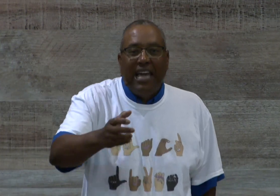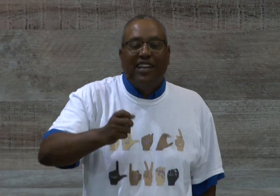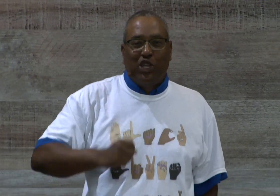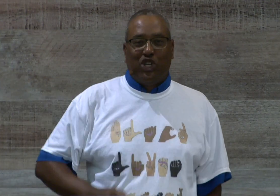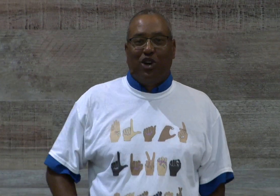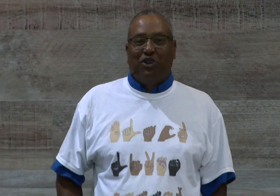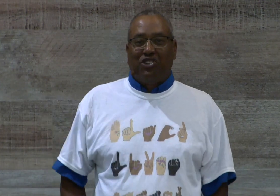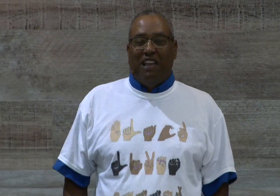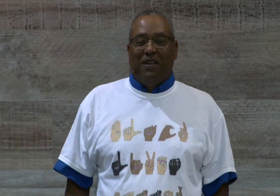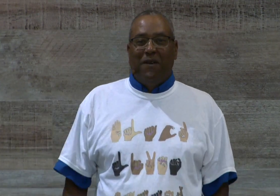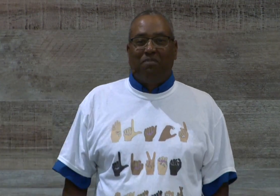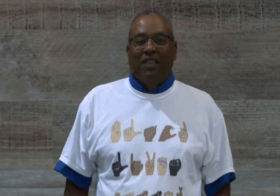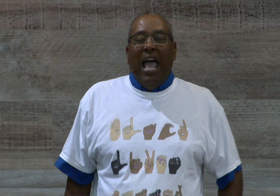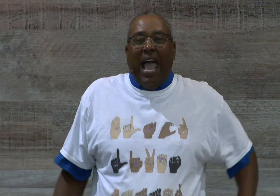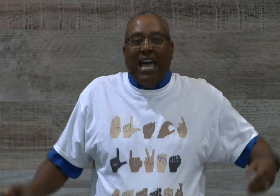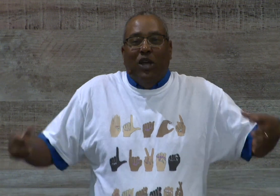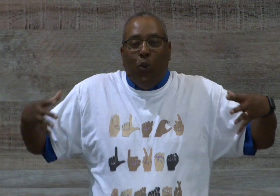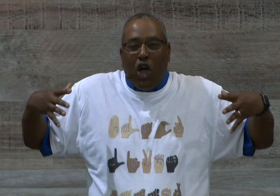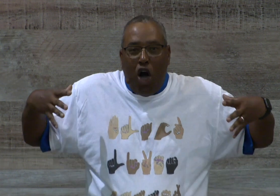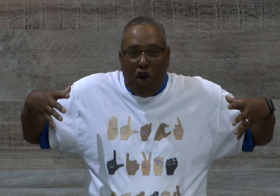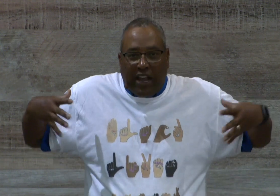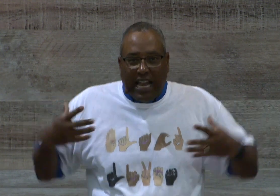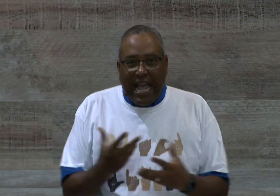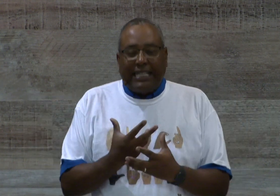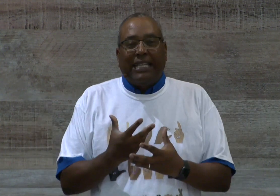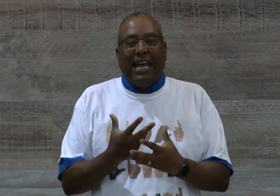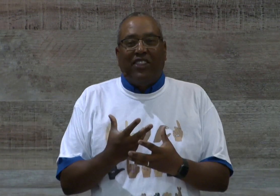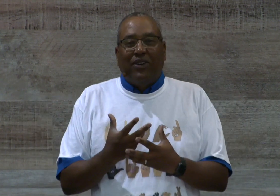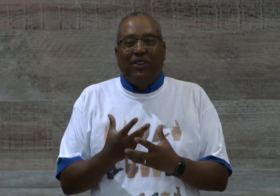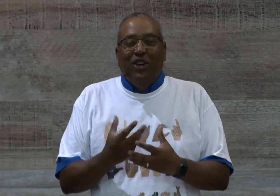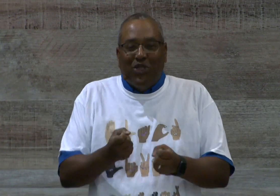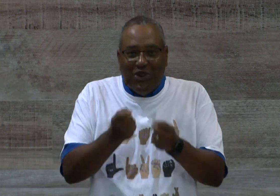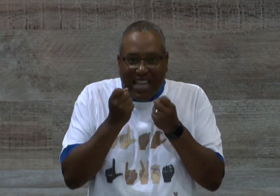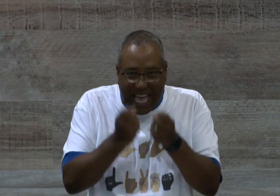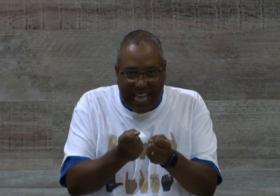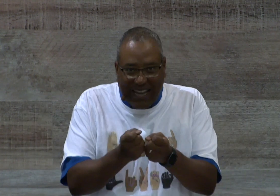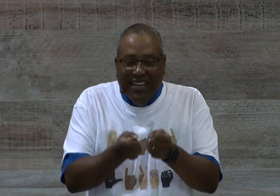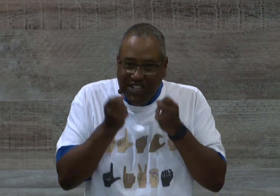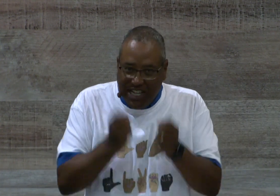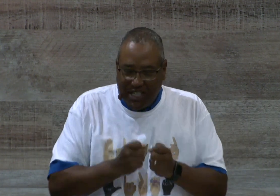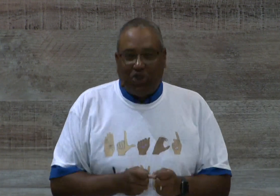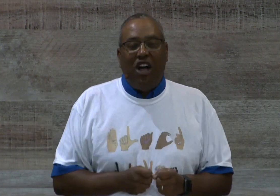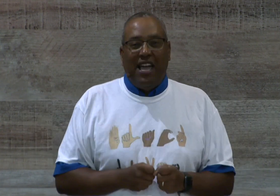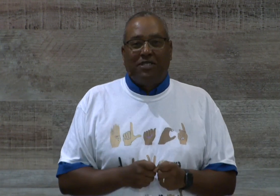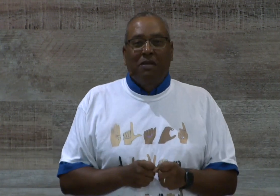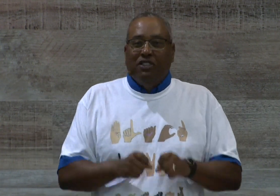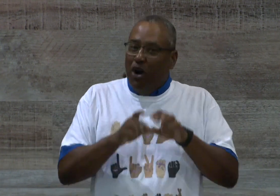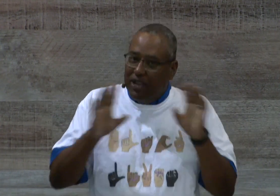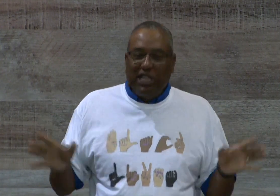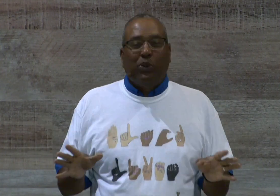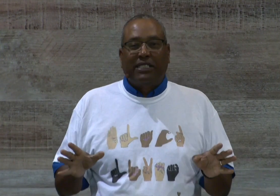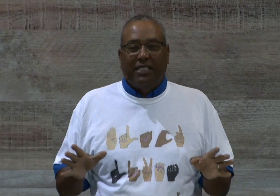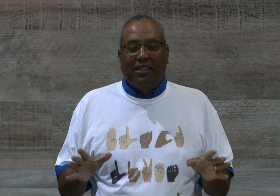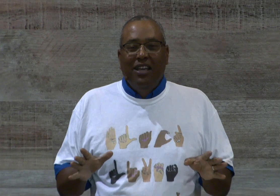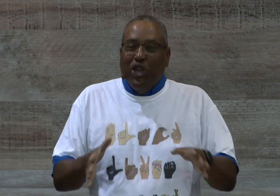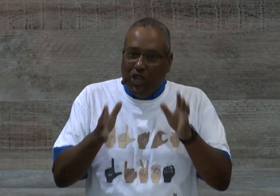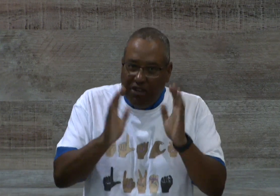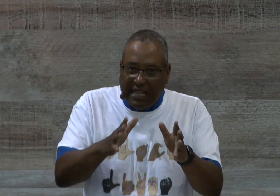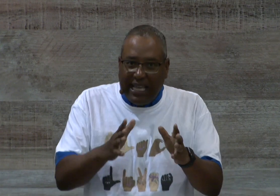of the church. Amen? And we all are connected together through the head, Jesus Christ. Don't get it twisted. You're not the head,